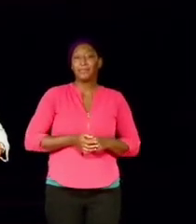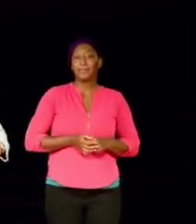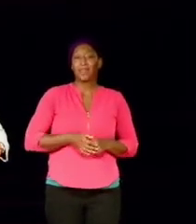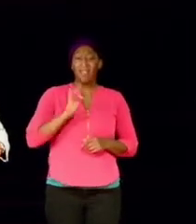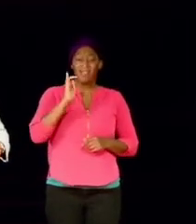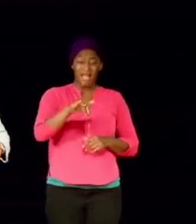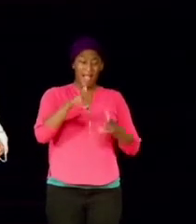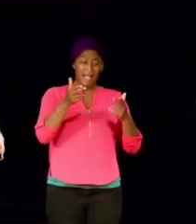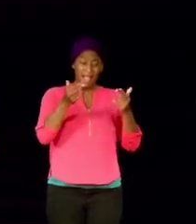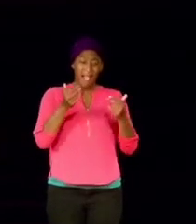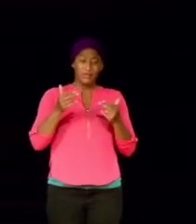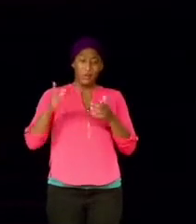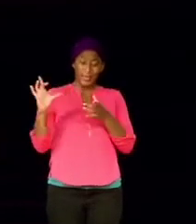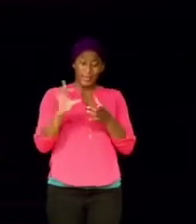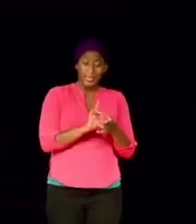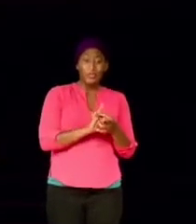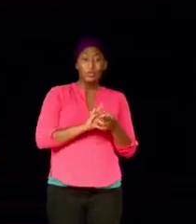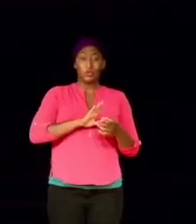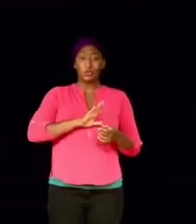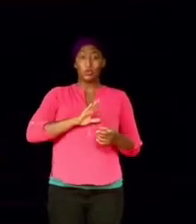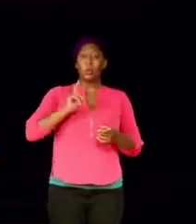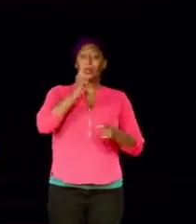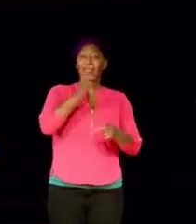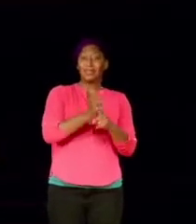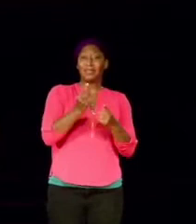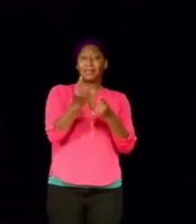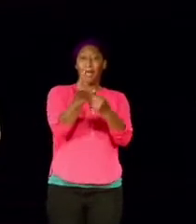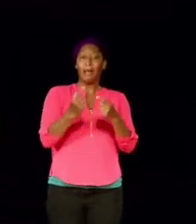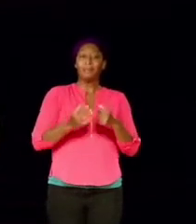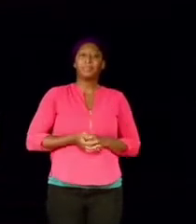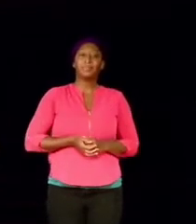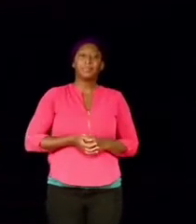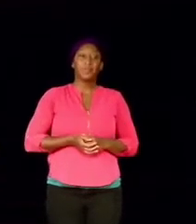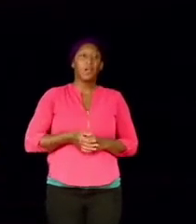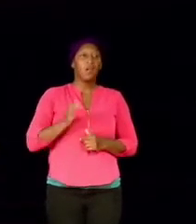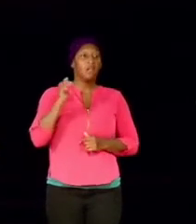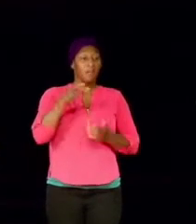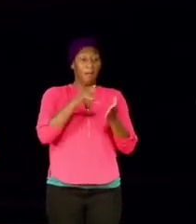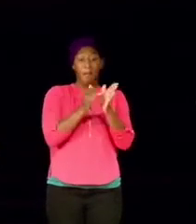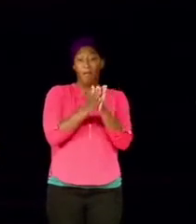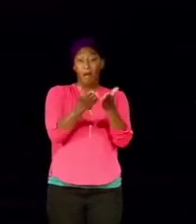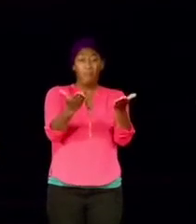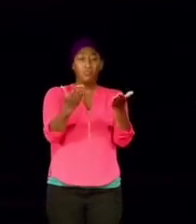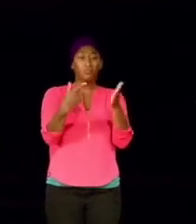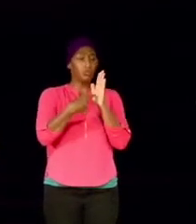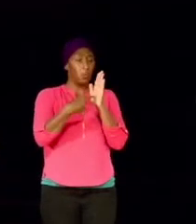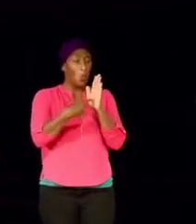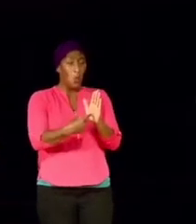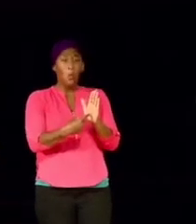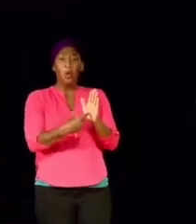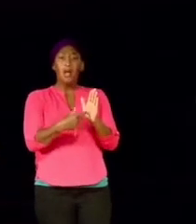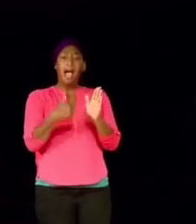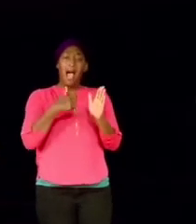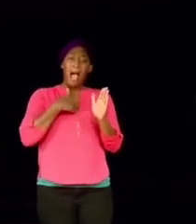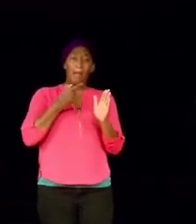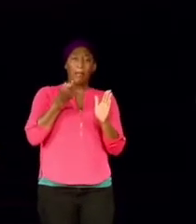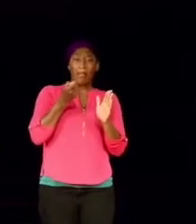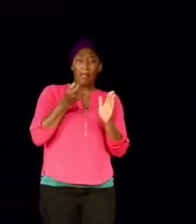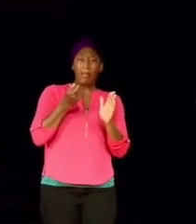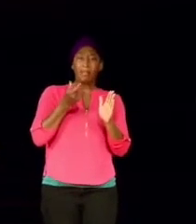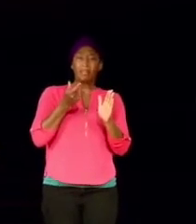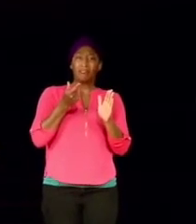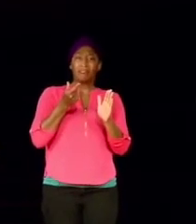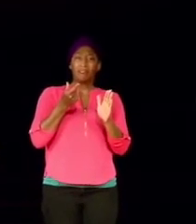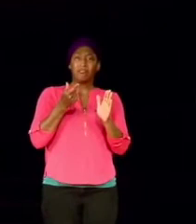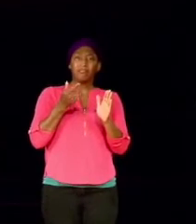set time. The Bible shows us something, because I'm somewhat in a series,